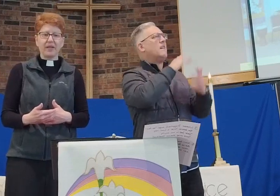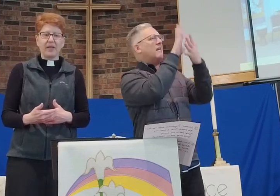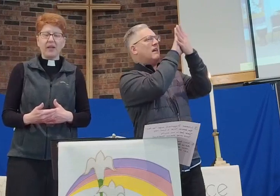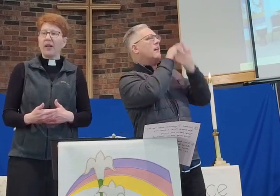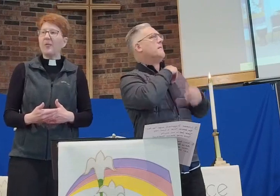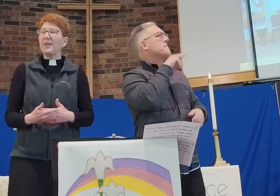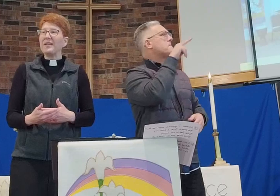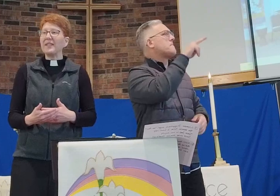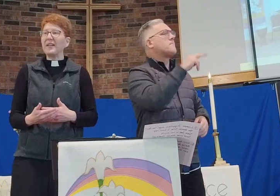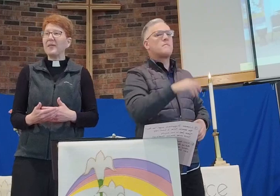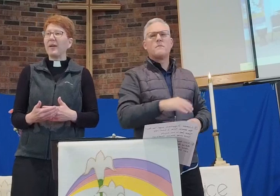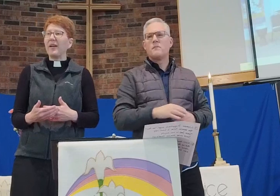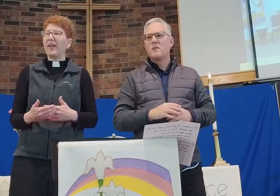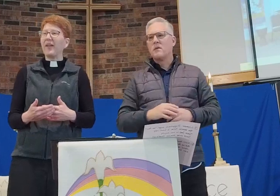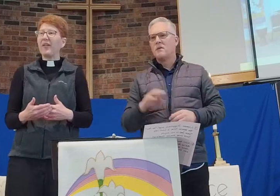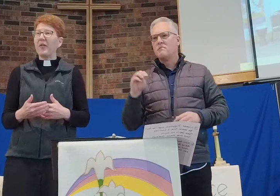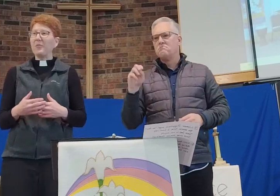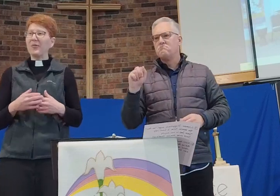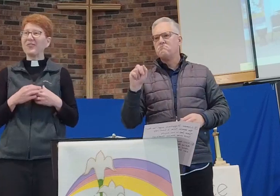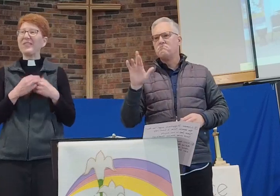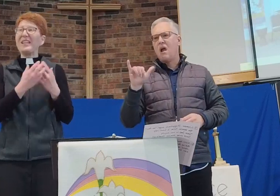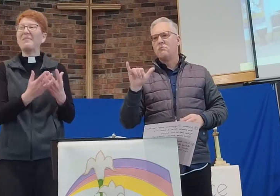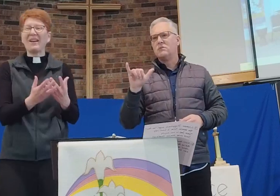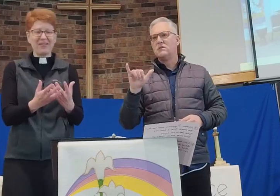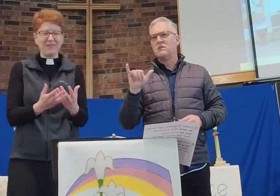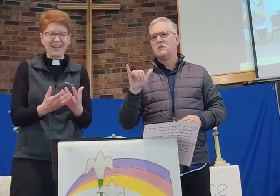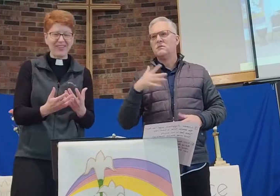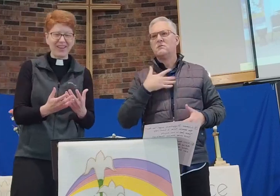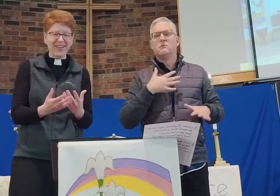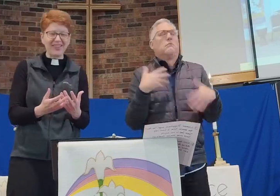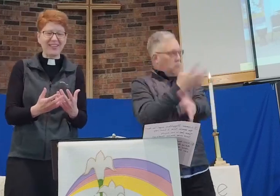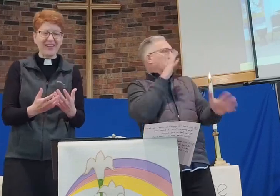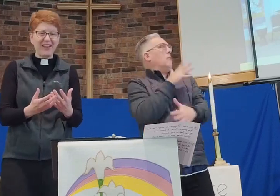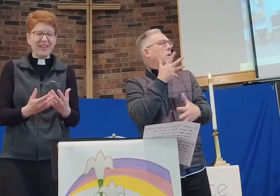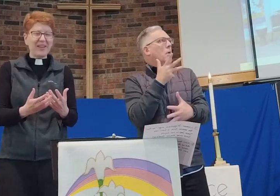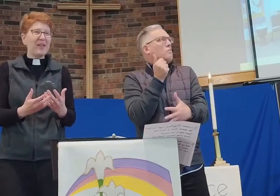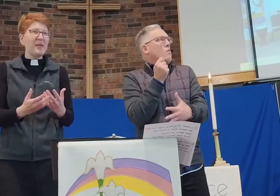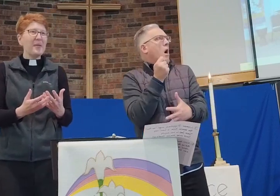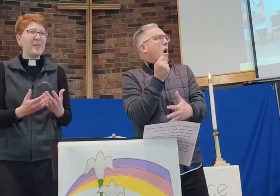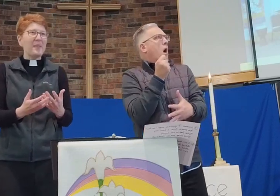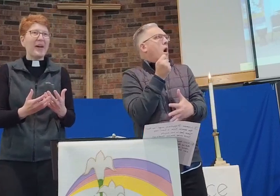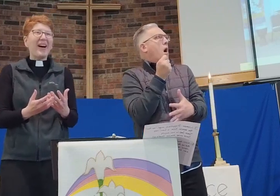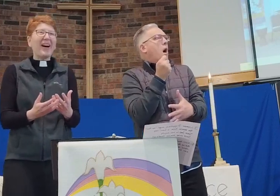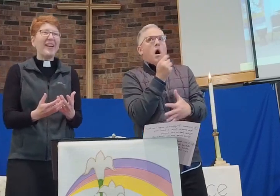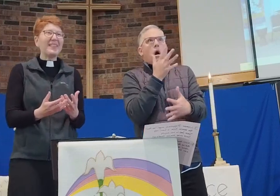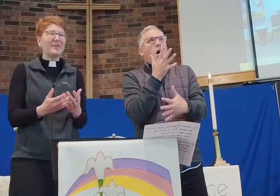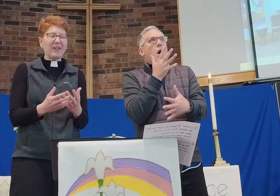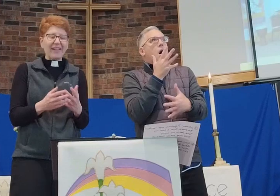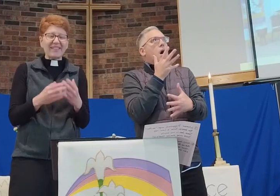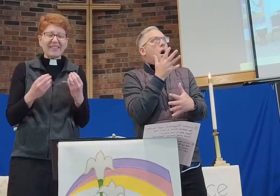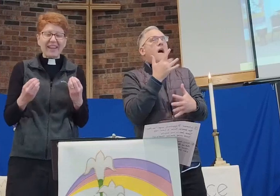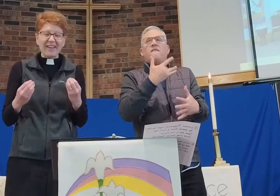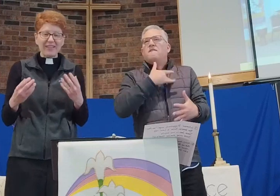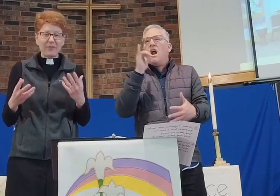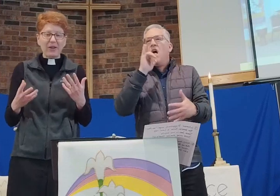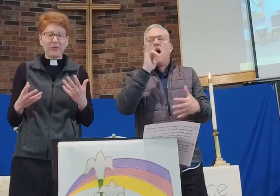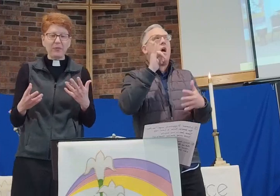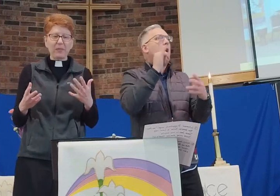And when he said it, my heart almost leaped out of my chest. My eyes felt like scales had fallen from them,